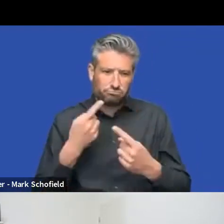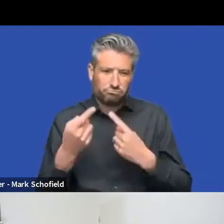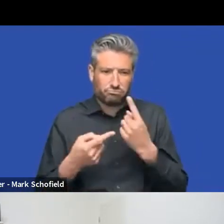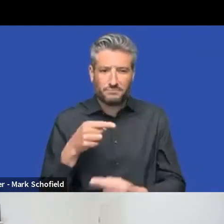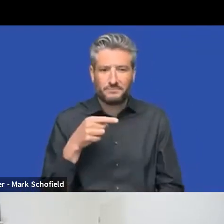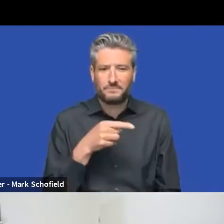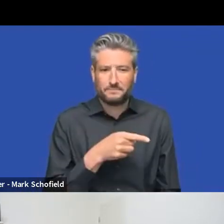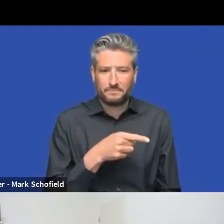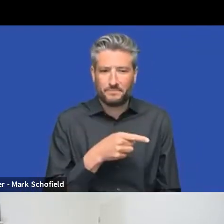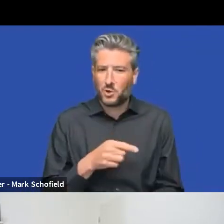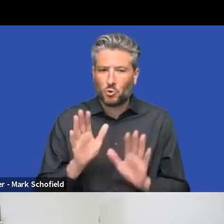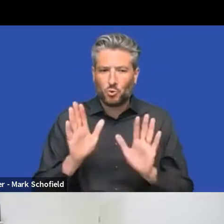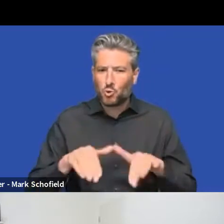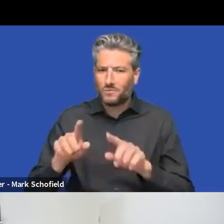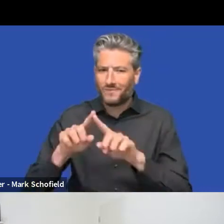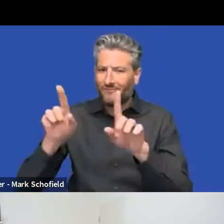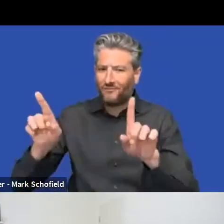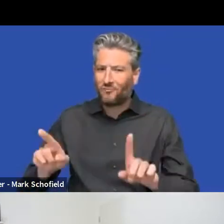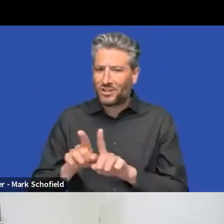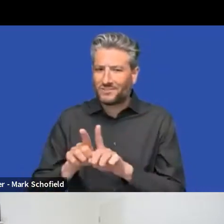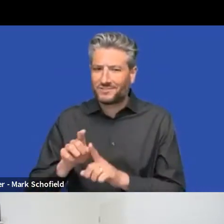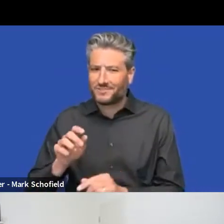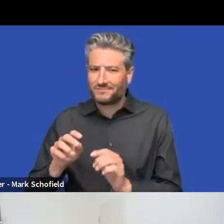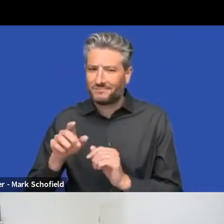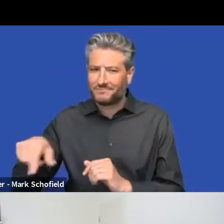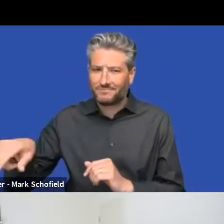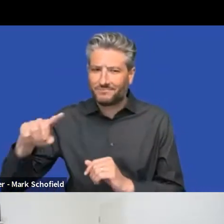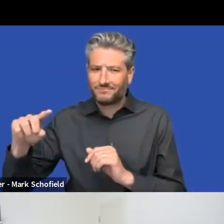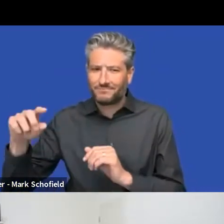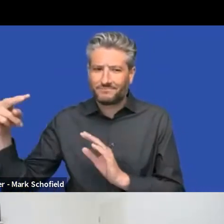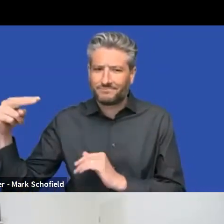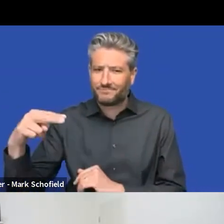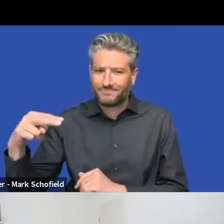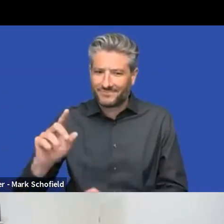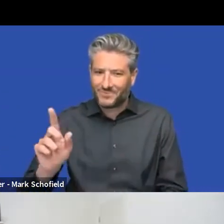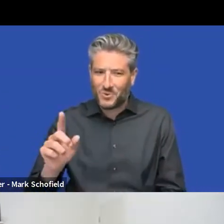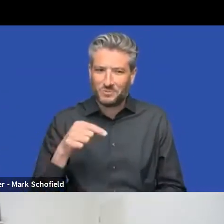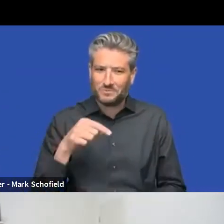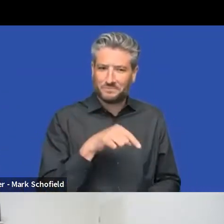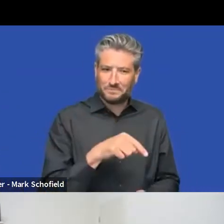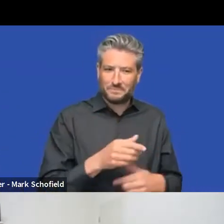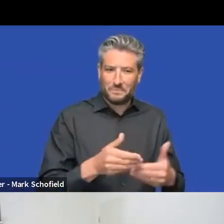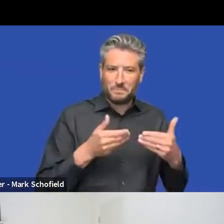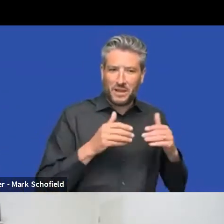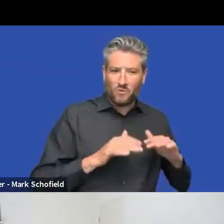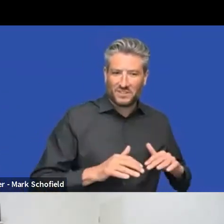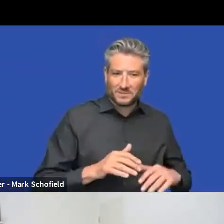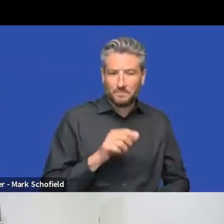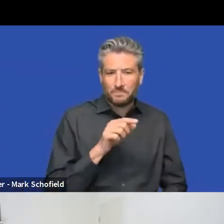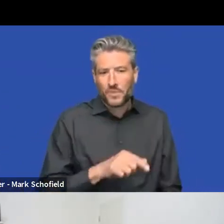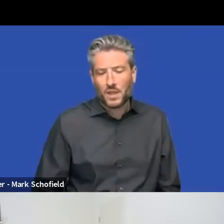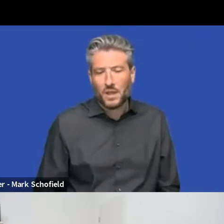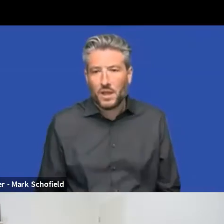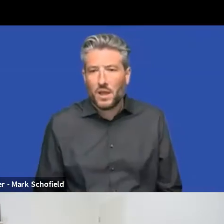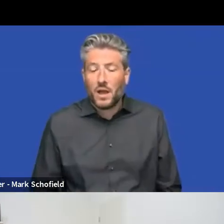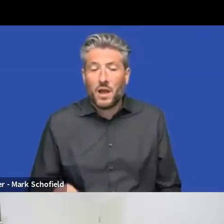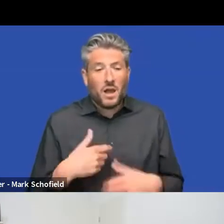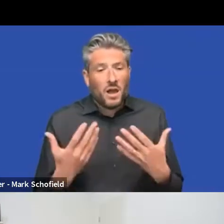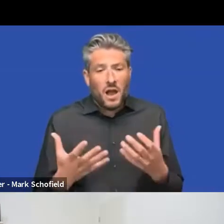so, uh, back office has been through, uh, a number of, uh, iterations. I was looking, uh, through, uh, a very old slide slide